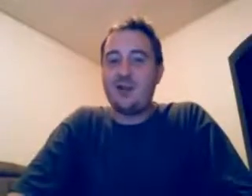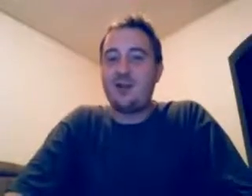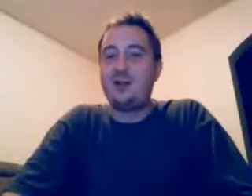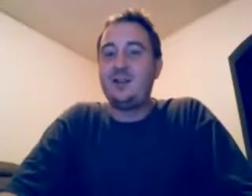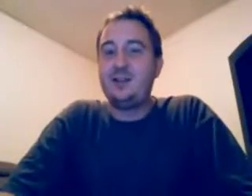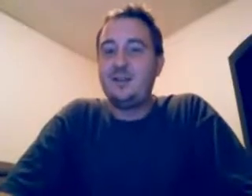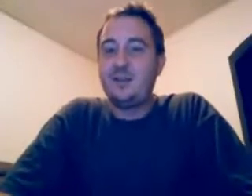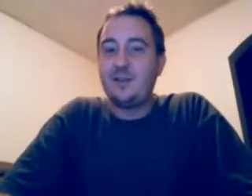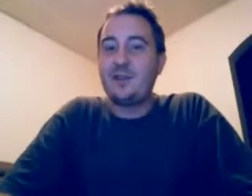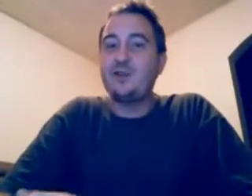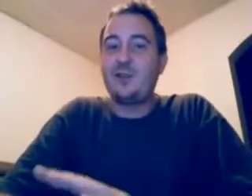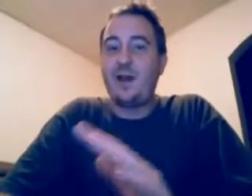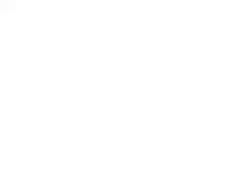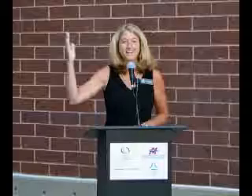Kennedy. That's her life.